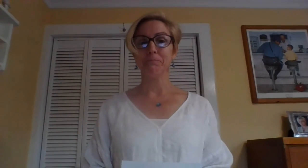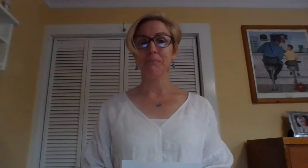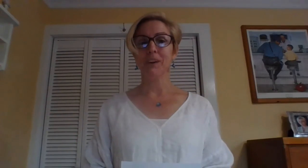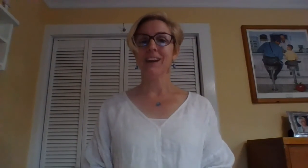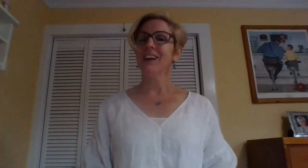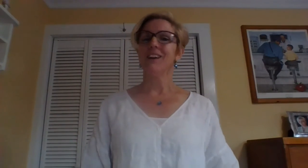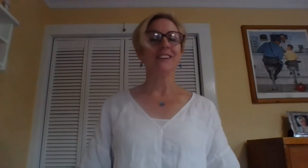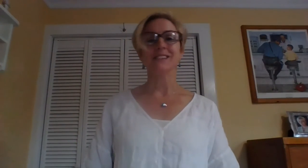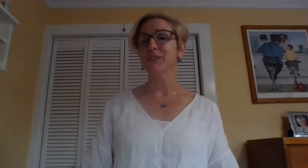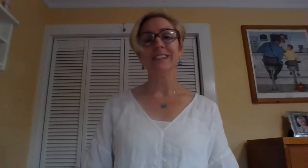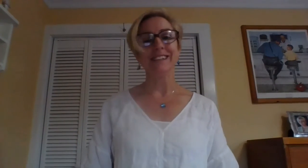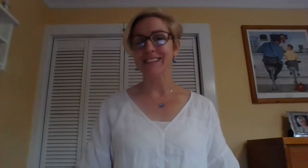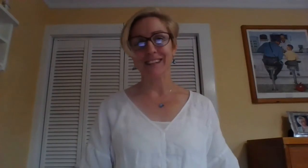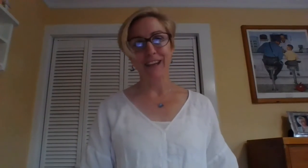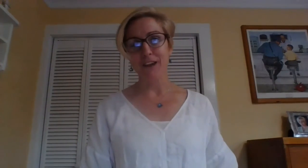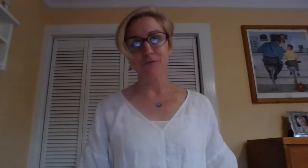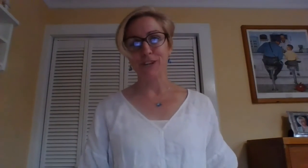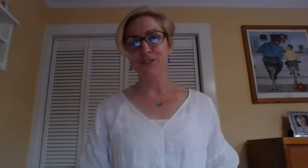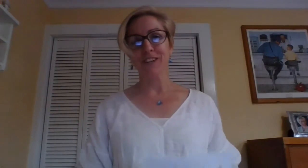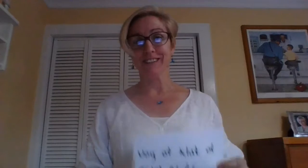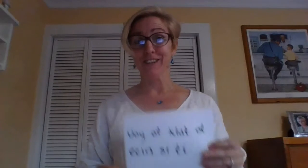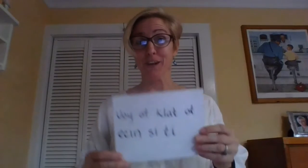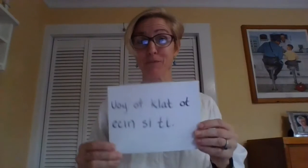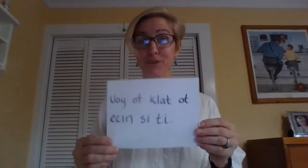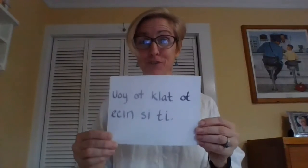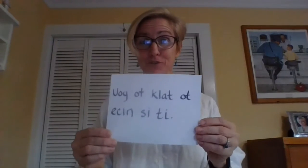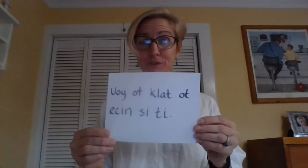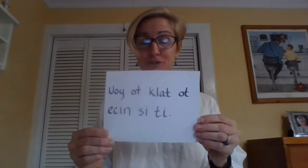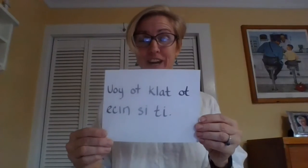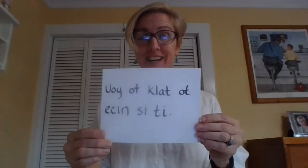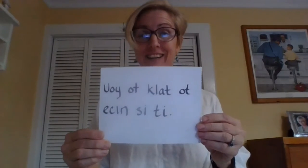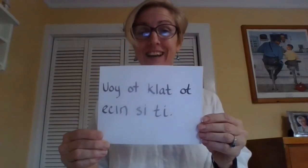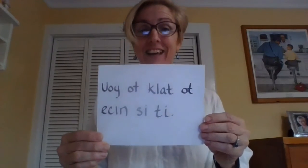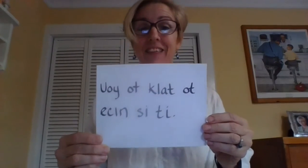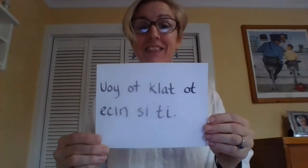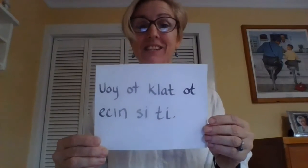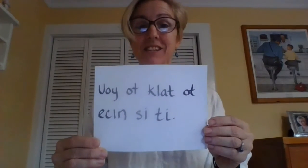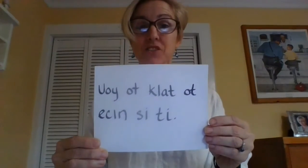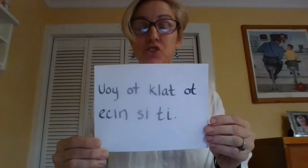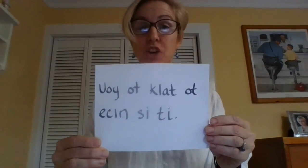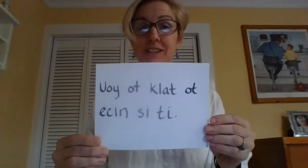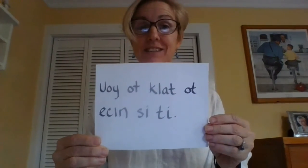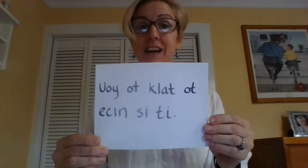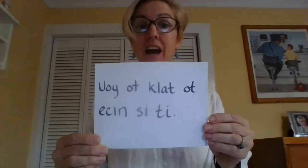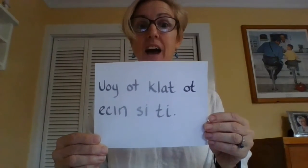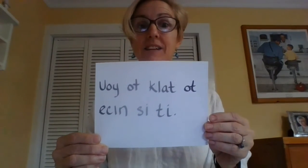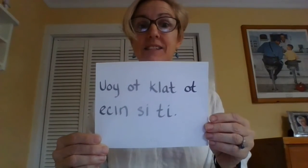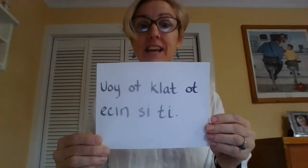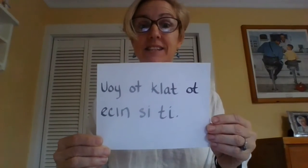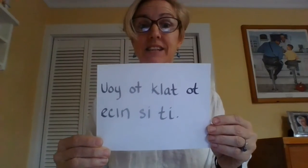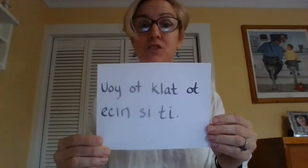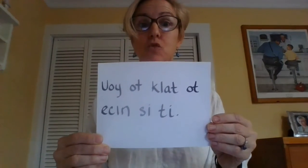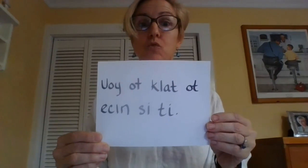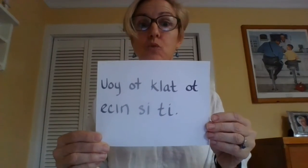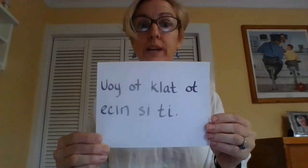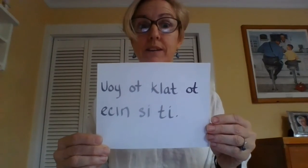This really isn't a language. Look, I'm going to show you a trick. This is just a sentence written